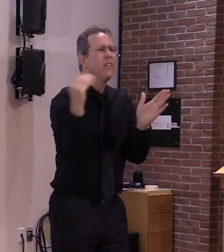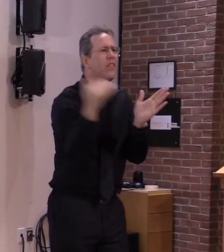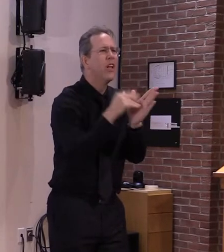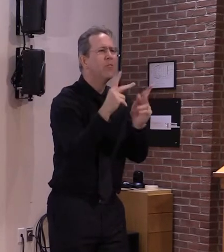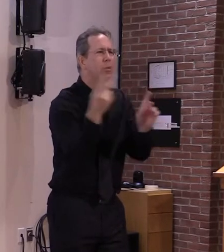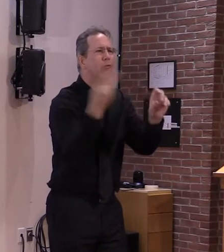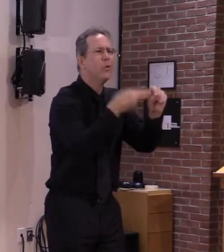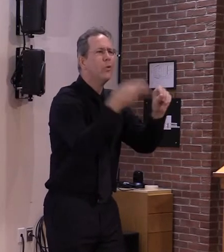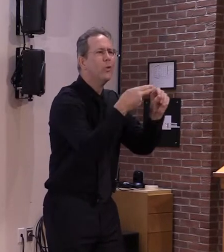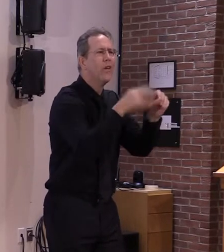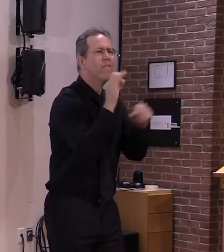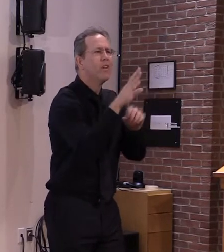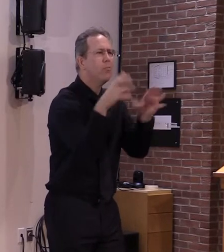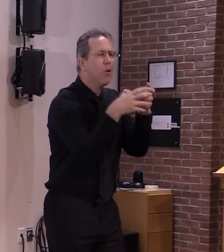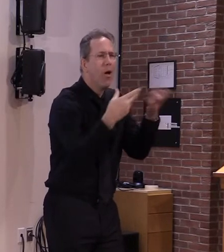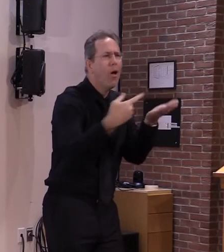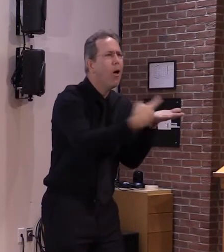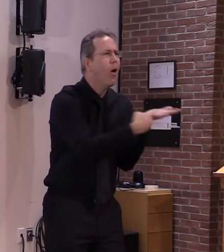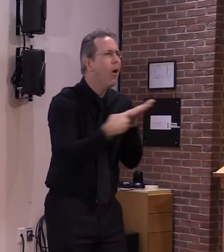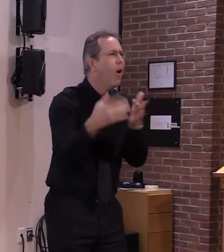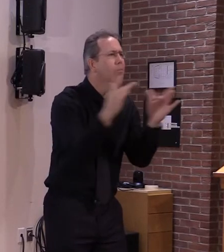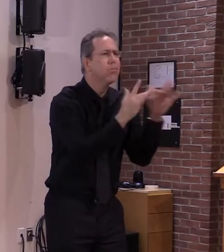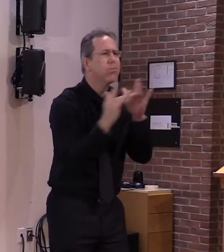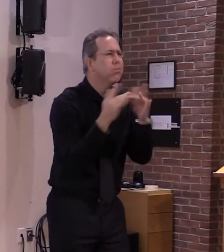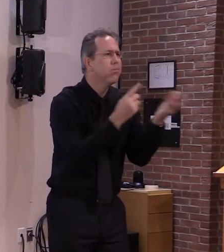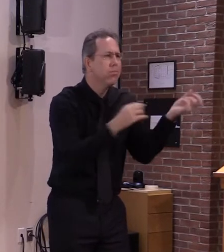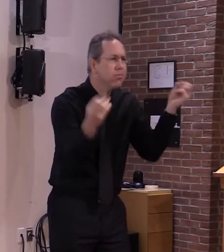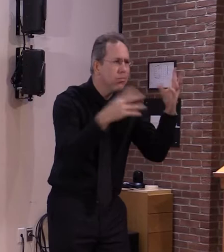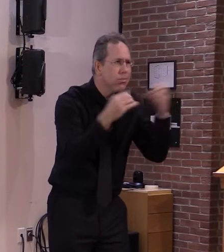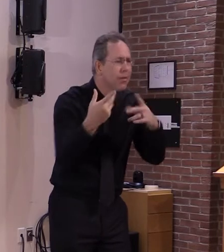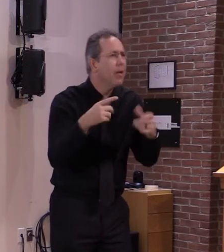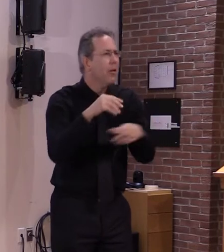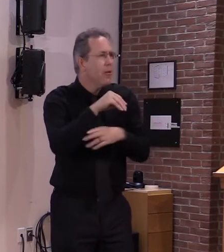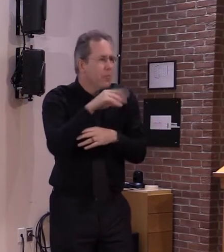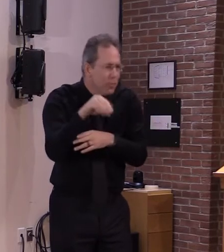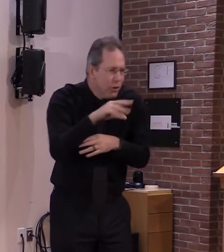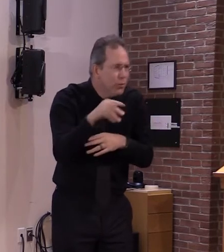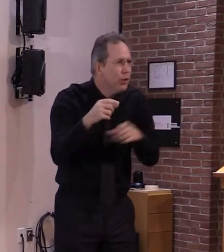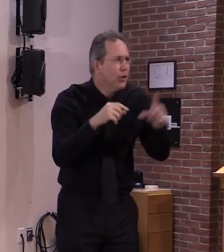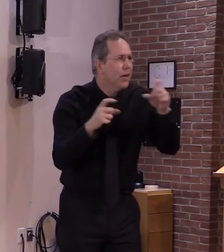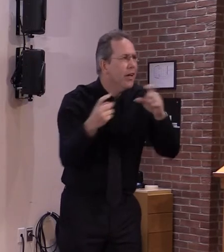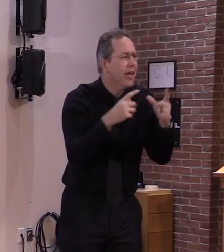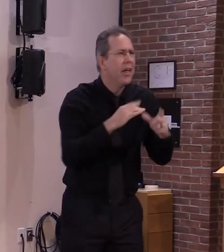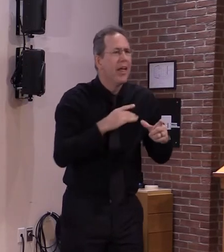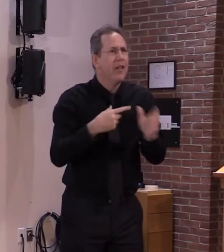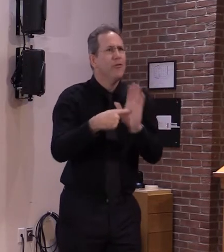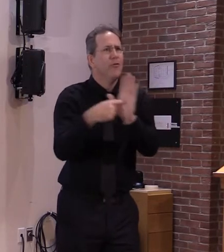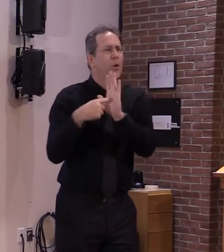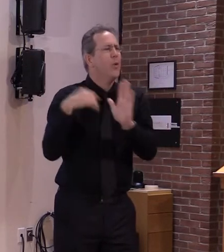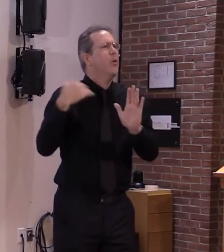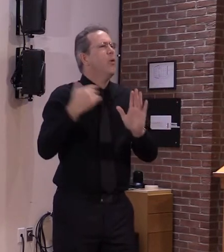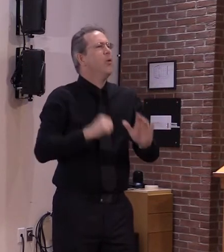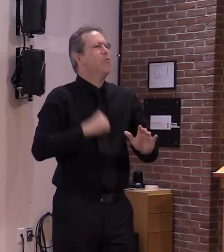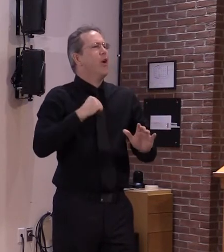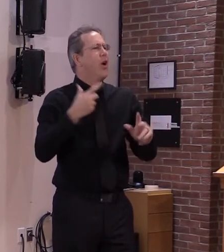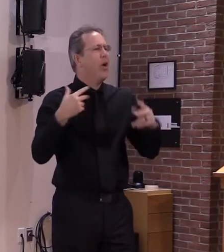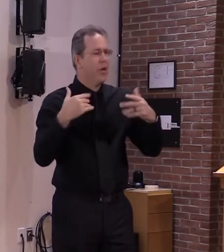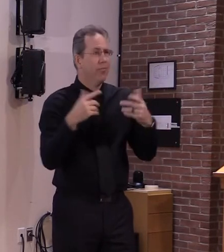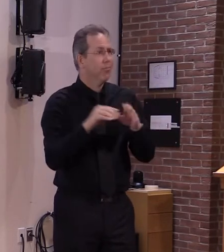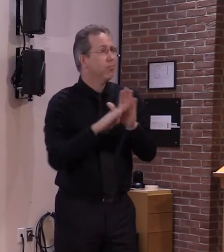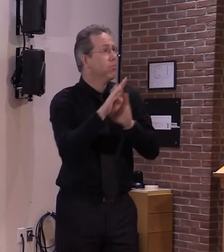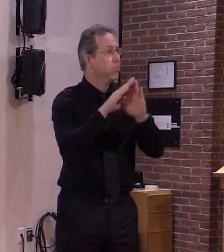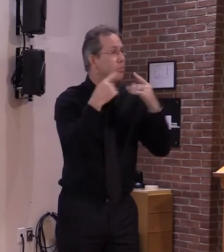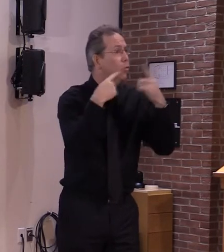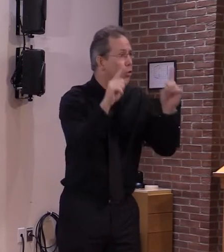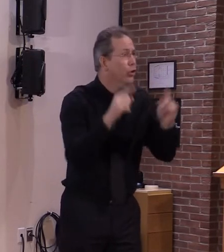to post their meals and encourage folks to support and try new restaurants any restaurant owners have said the